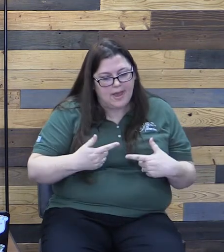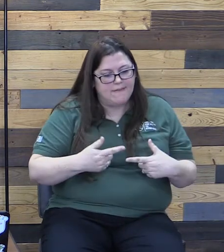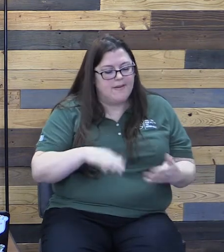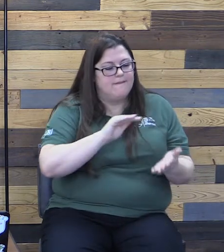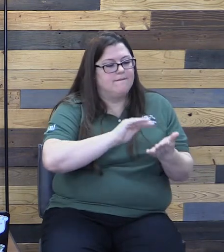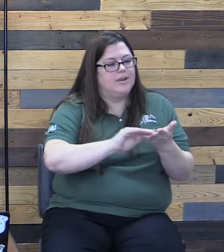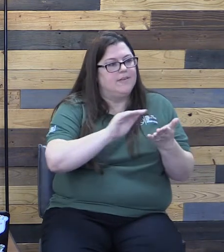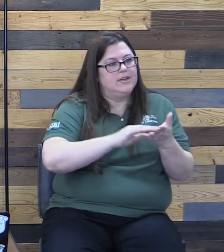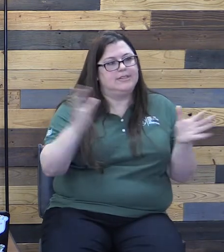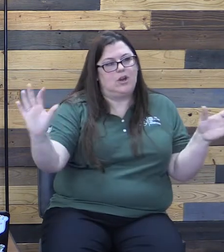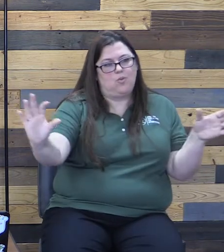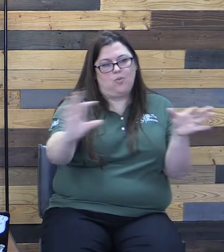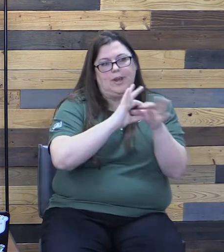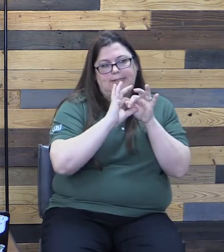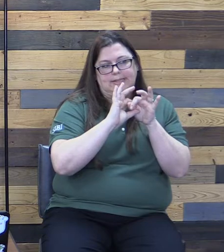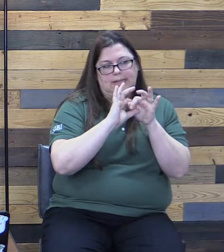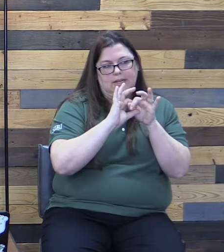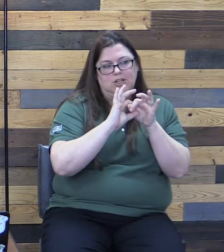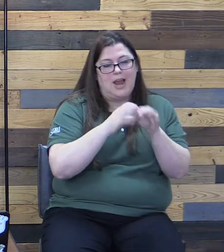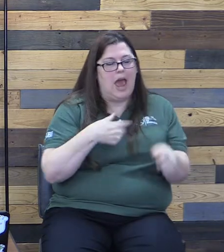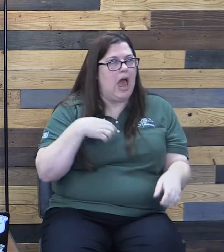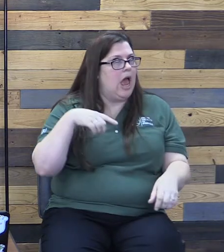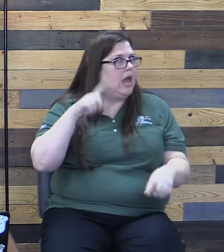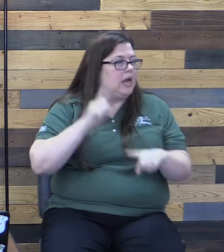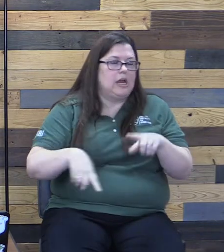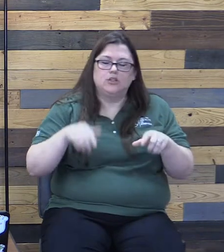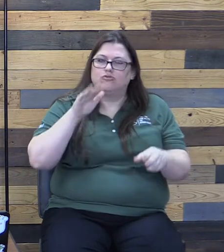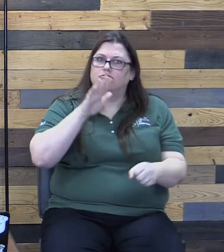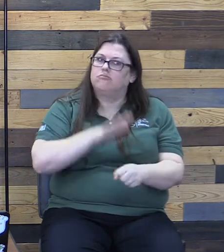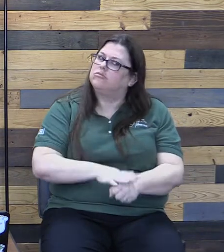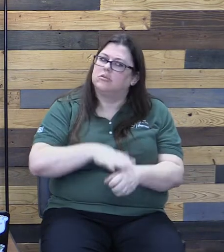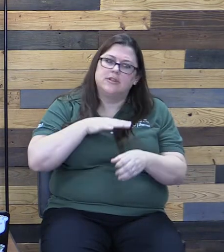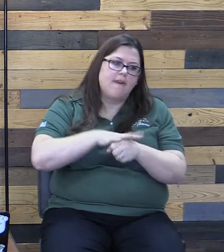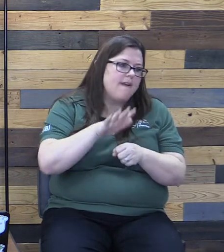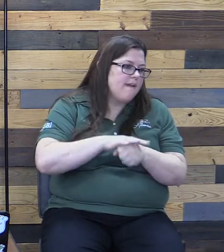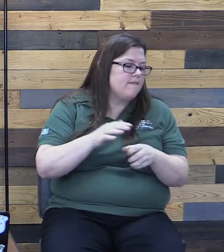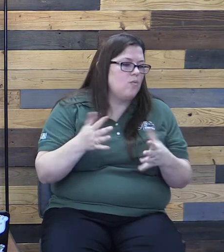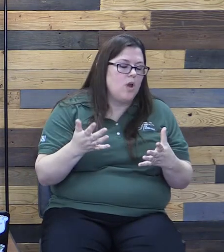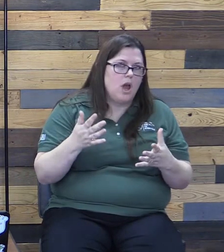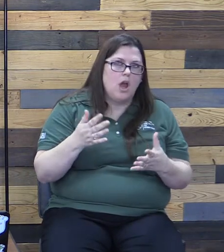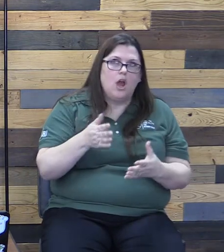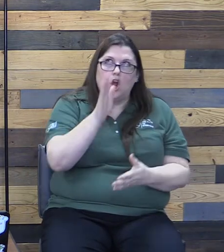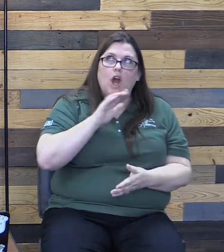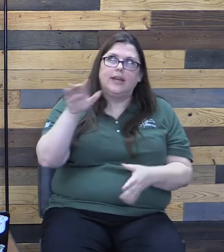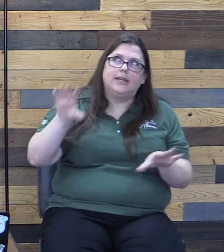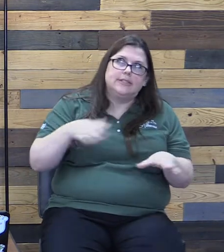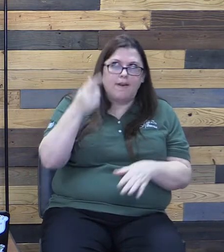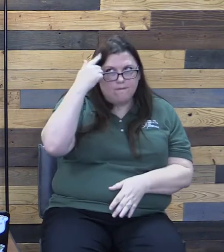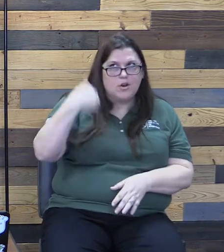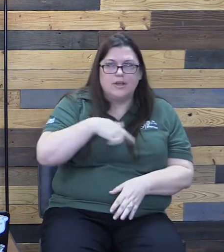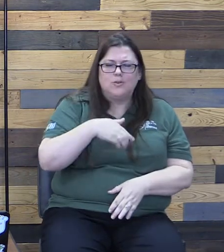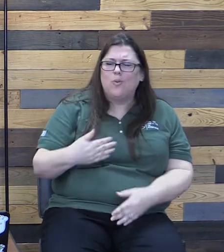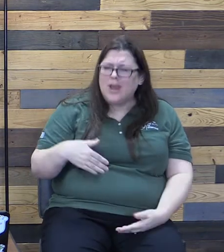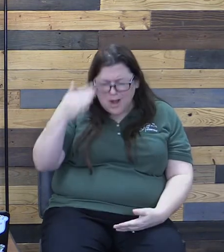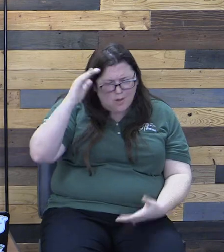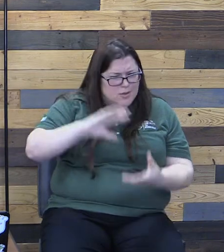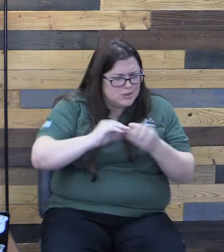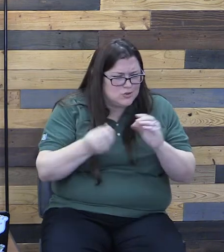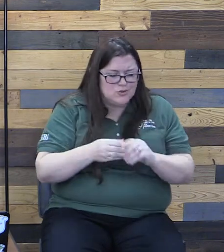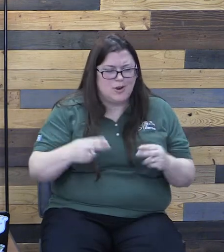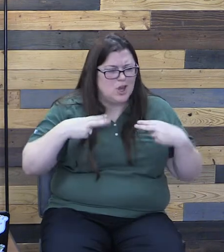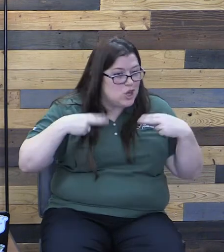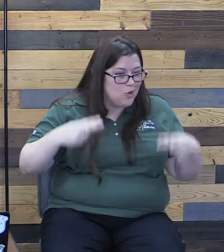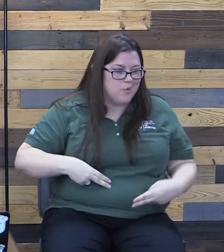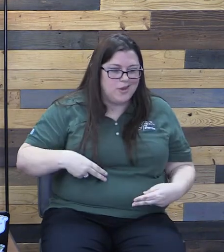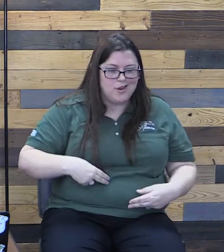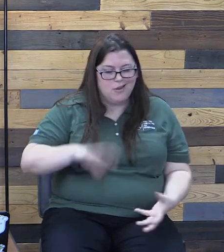reconciliation. Now, can't stress enough what God has done for us. We know the story. Humanity messed up